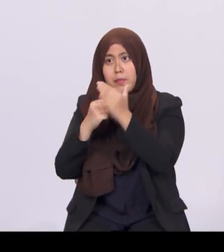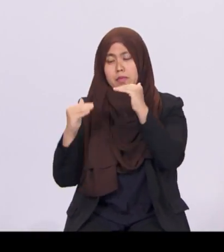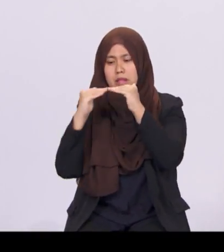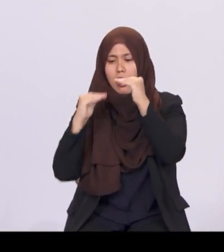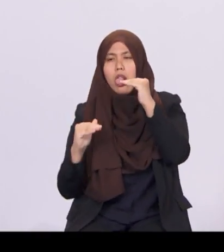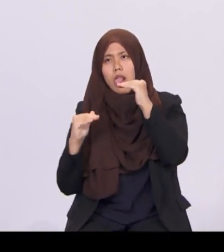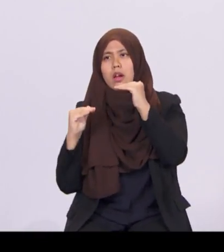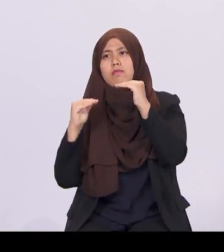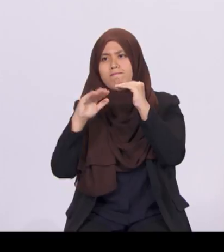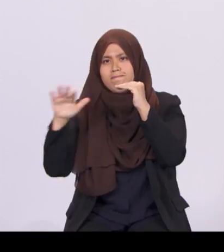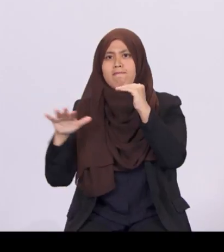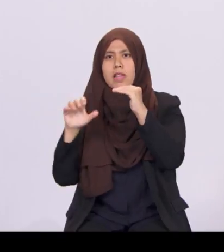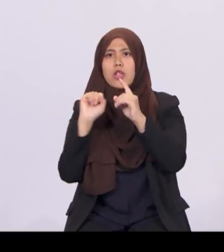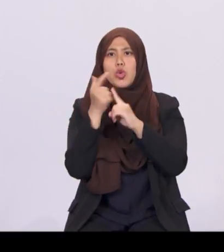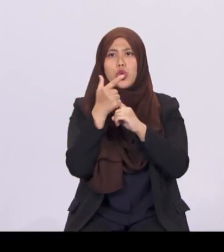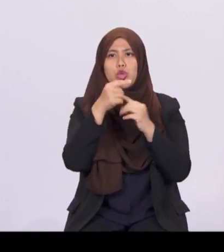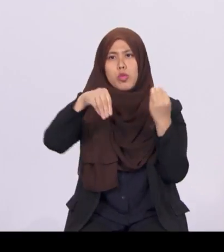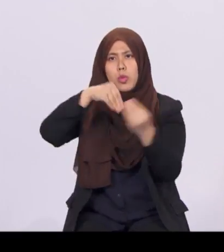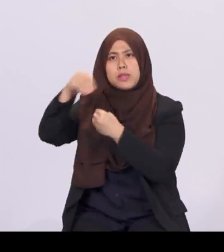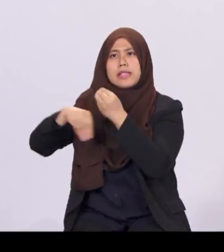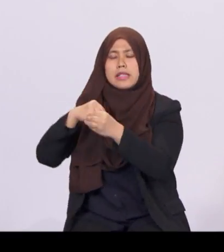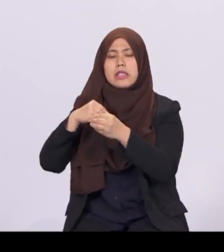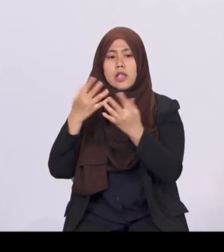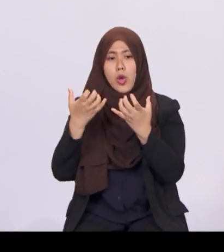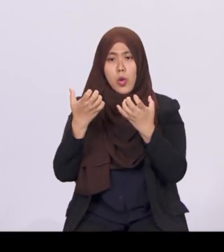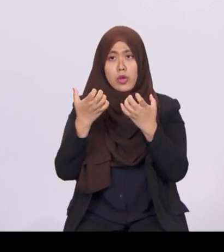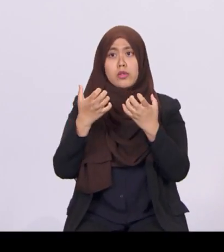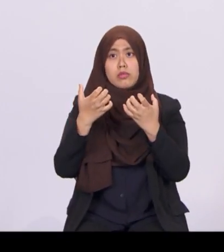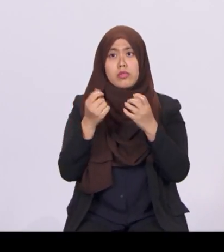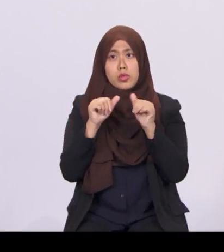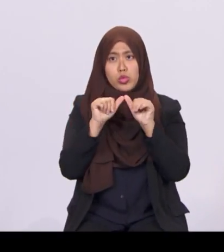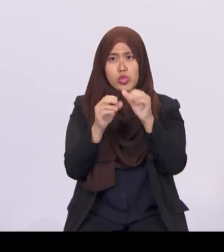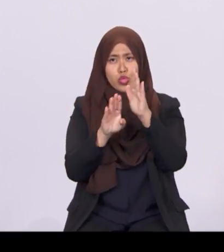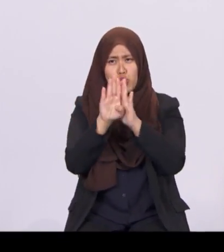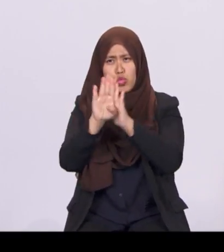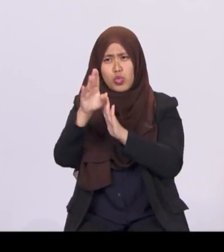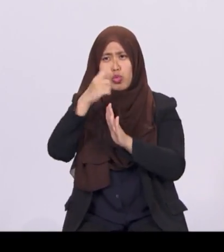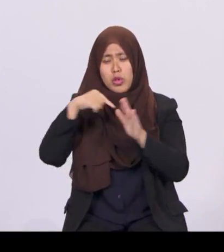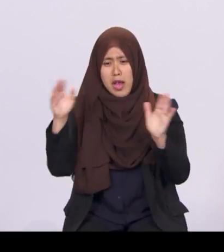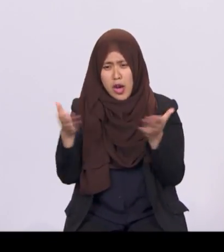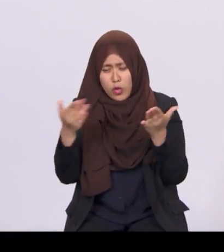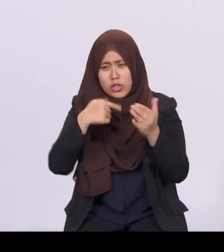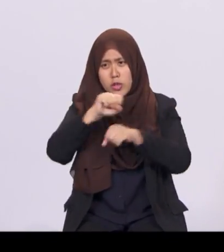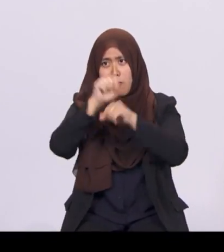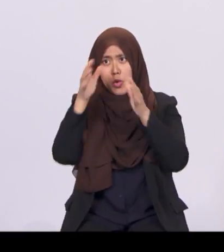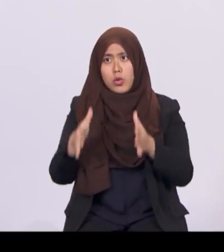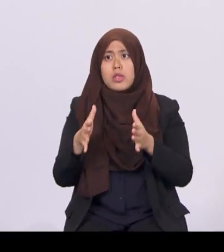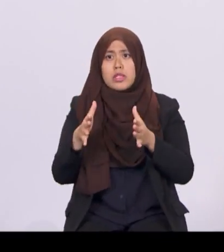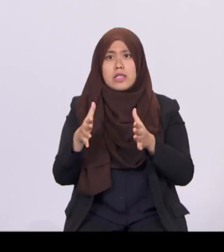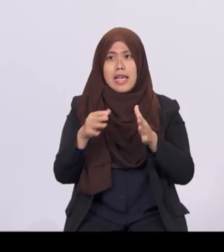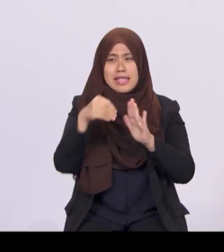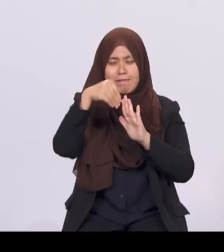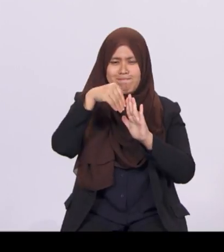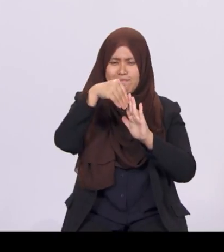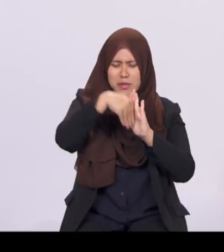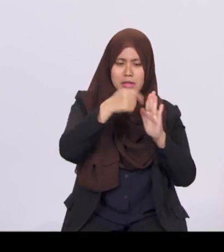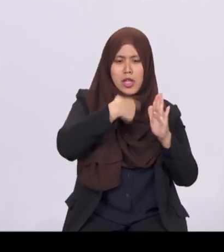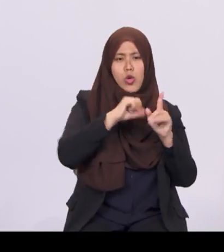We want growth to uplift all Singaporeans and deepen our social compact. That is why we will continue to invest in